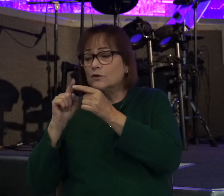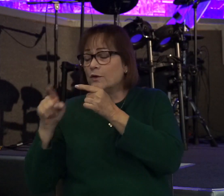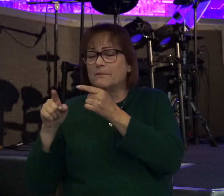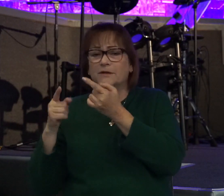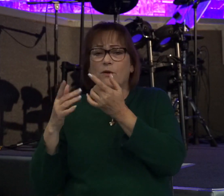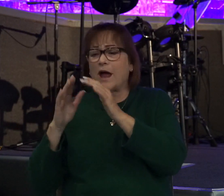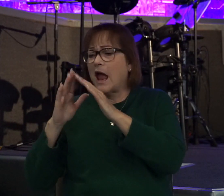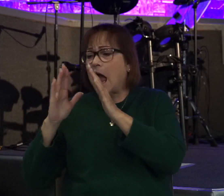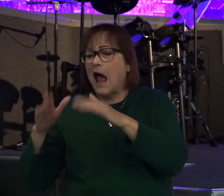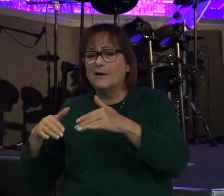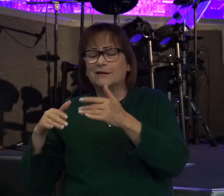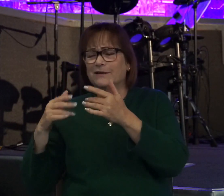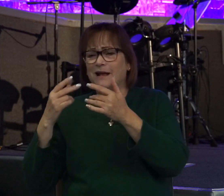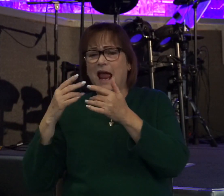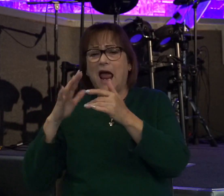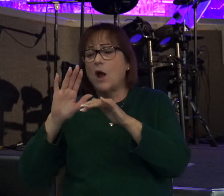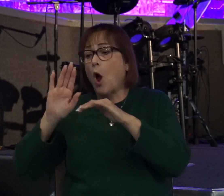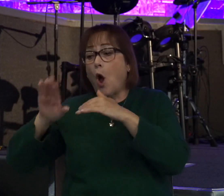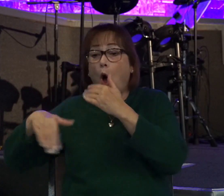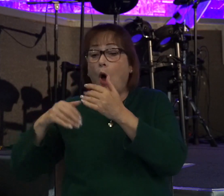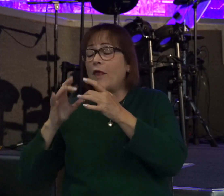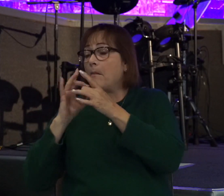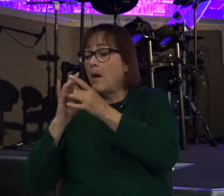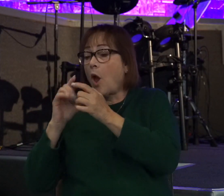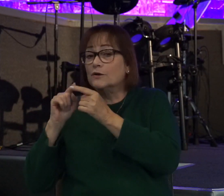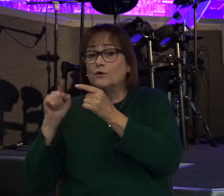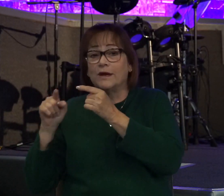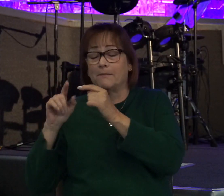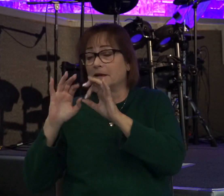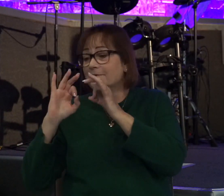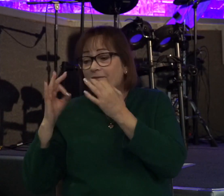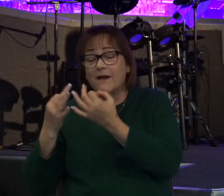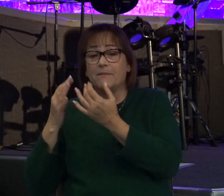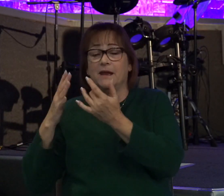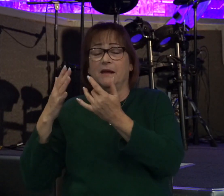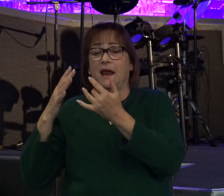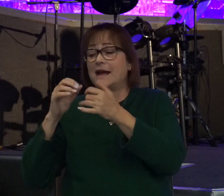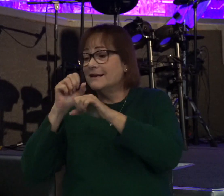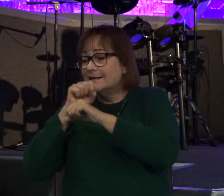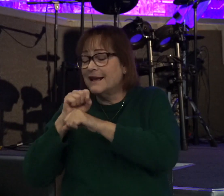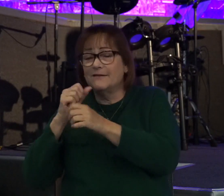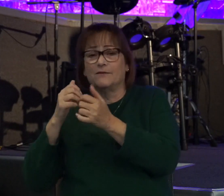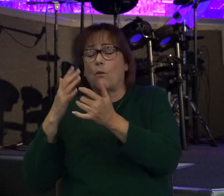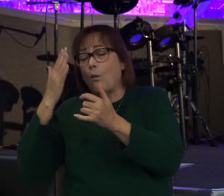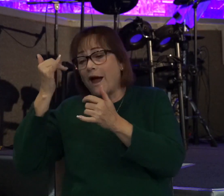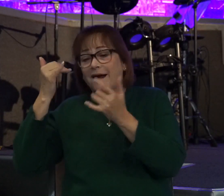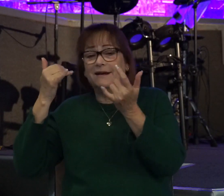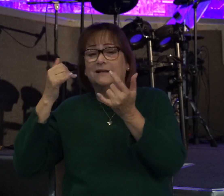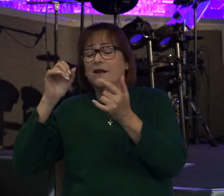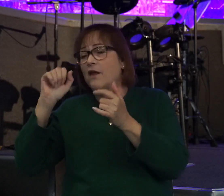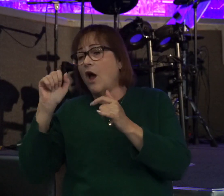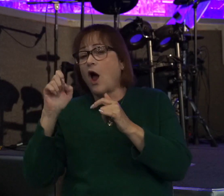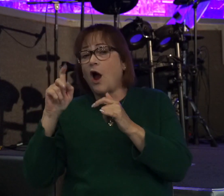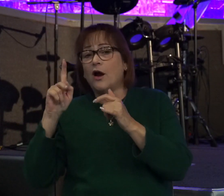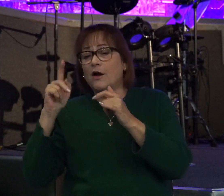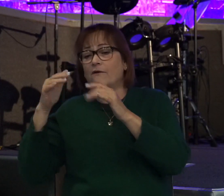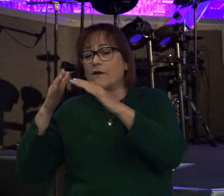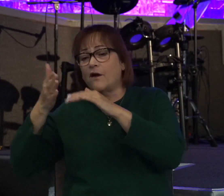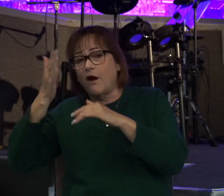household. We see here, and all that belongs to him because of the ark of God. And so David went and